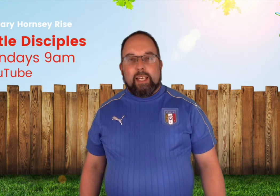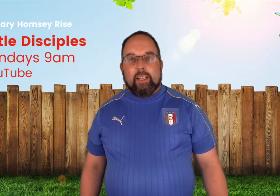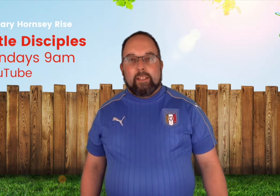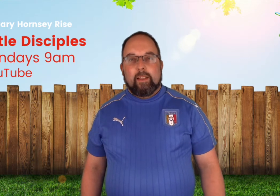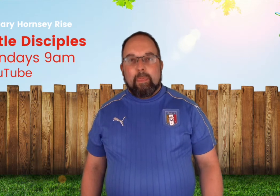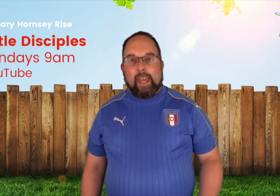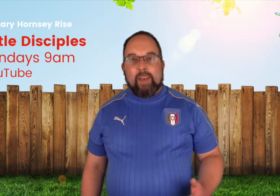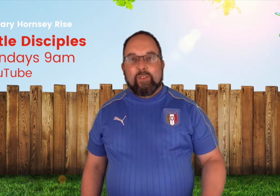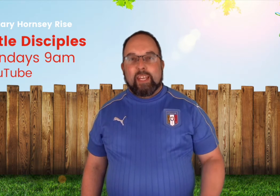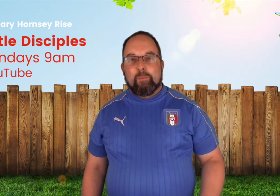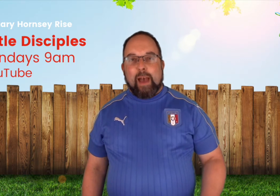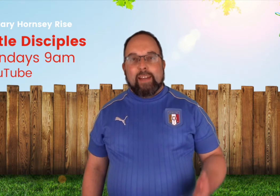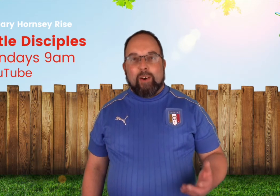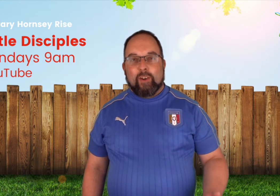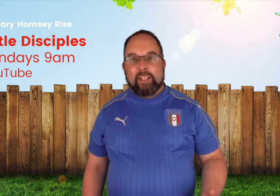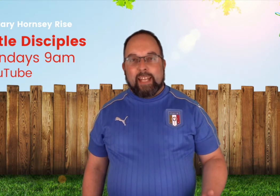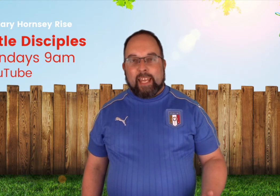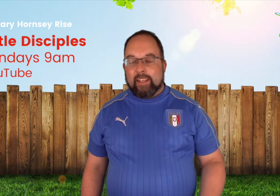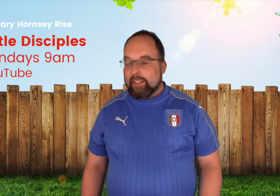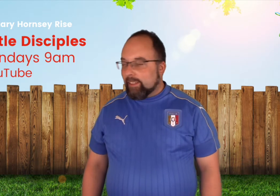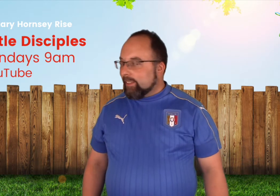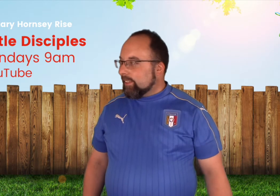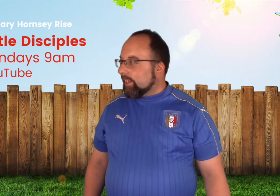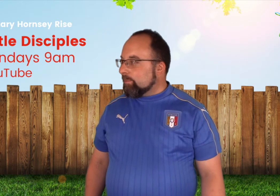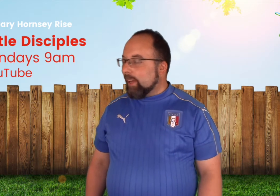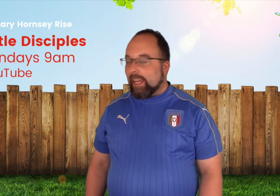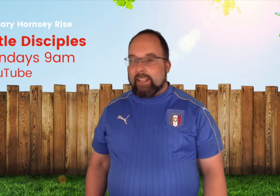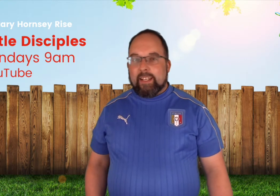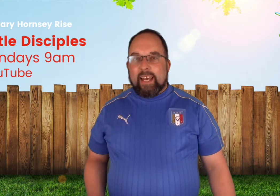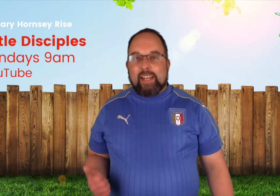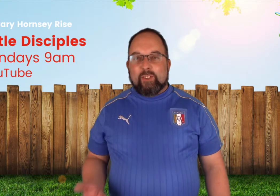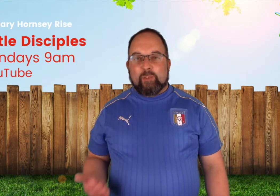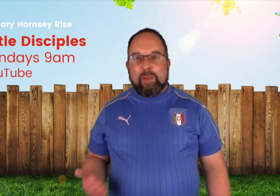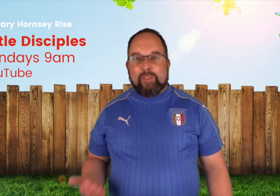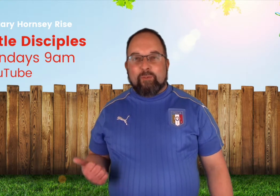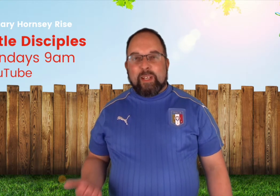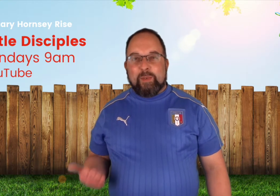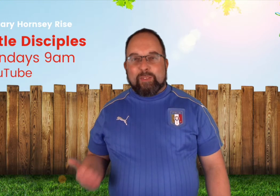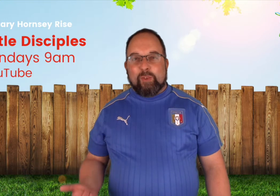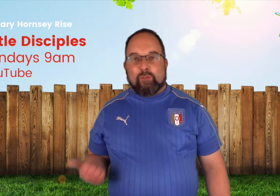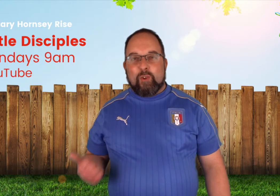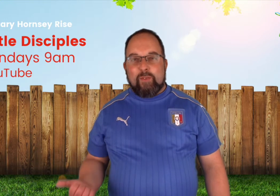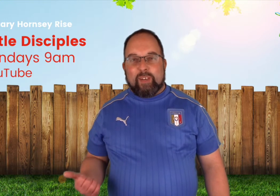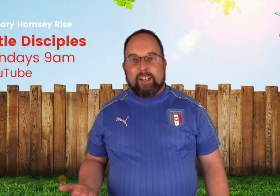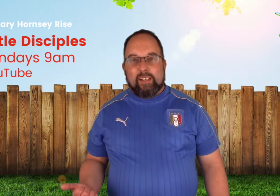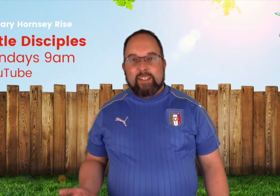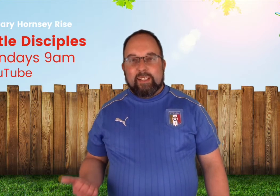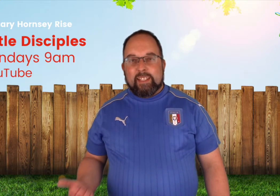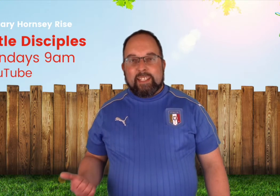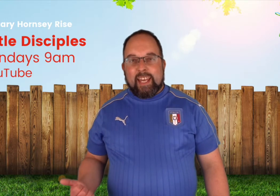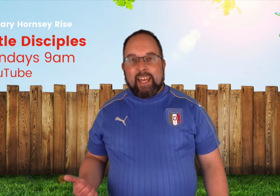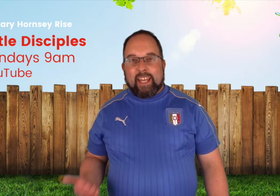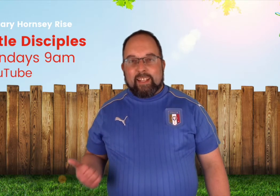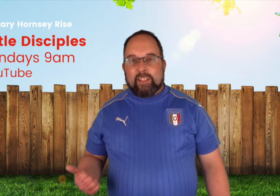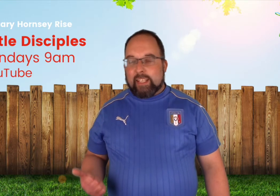heavy about our holiday oh man i had to spend three weeks with trevor yeah yeah